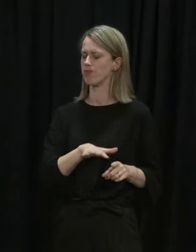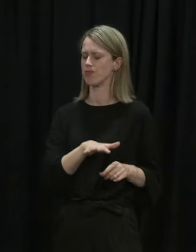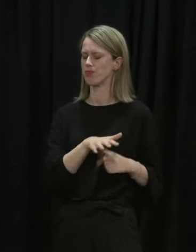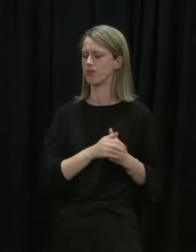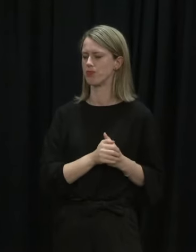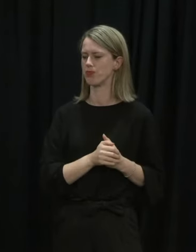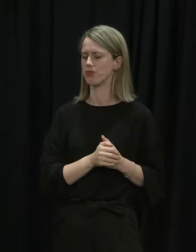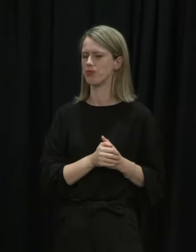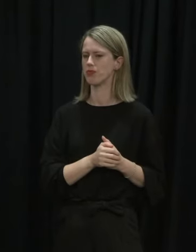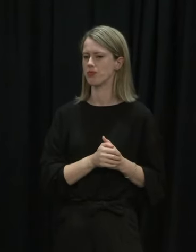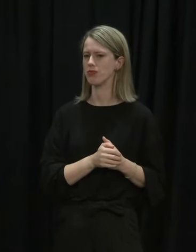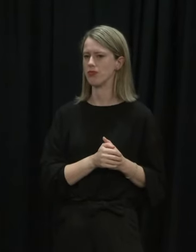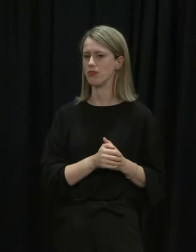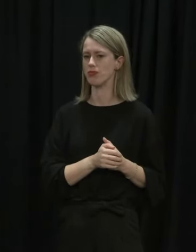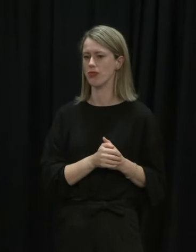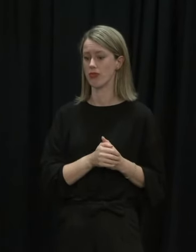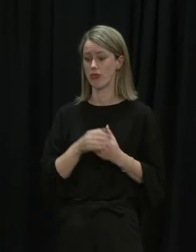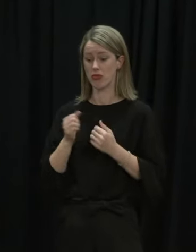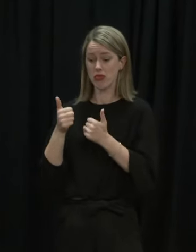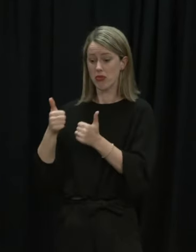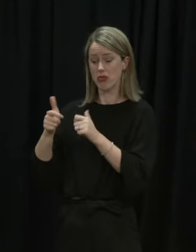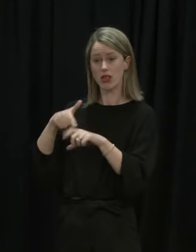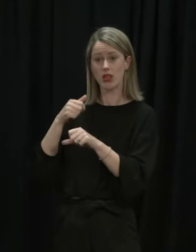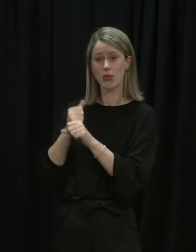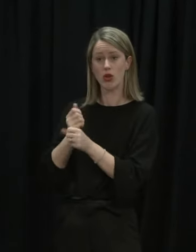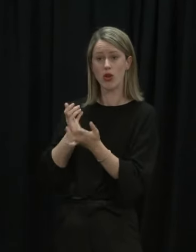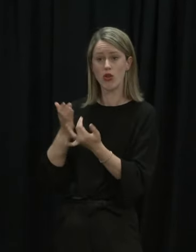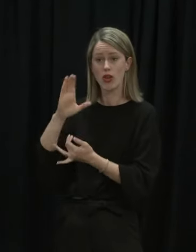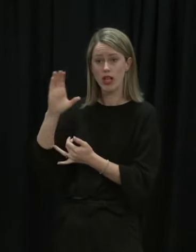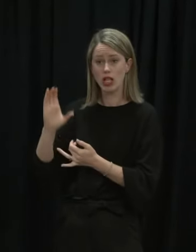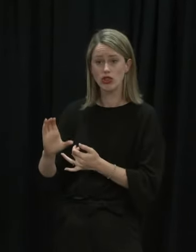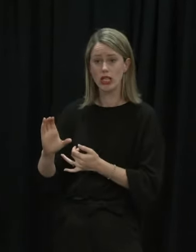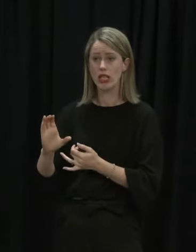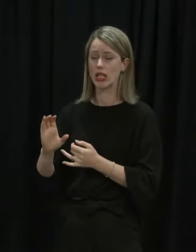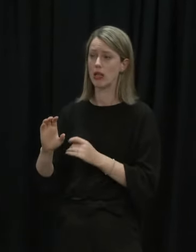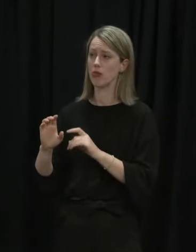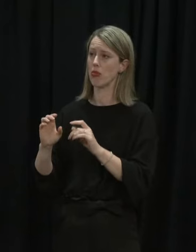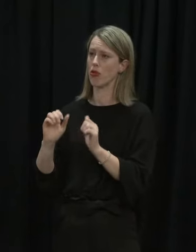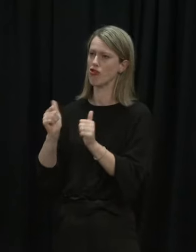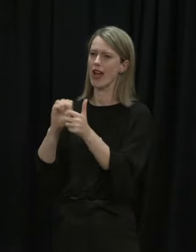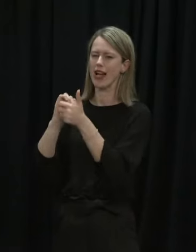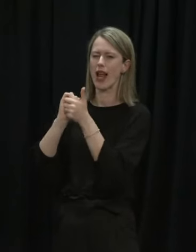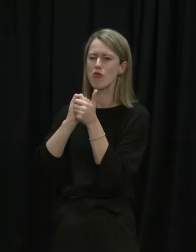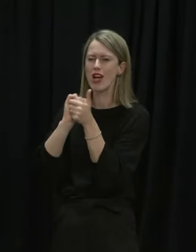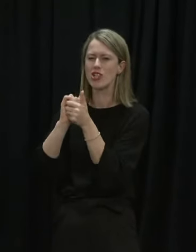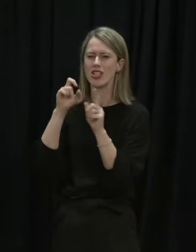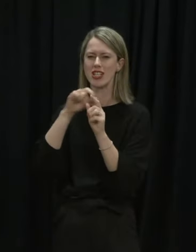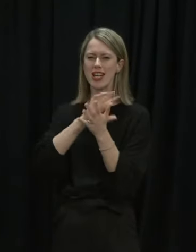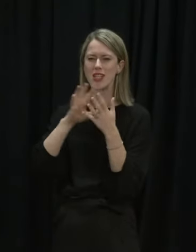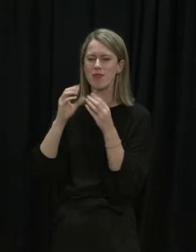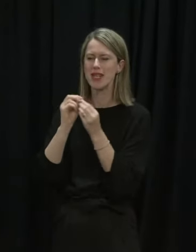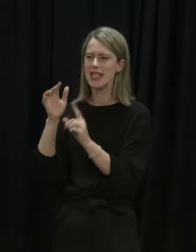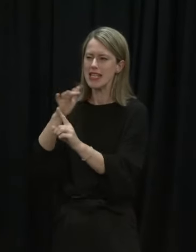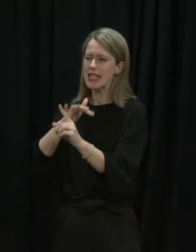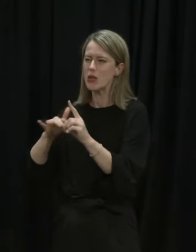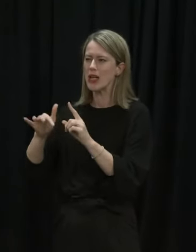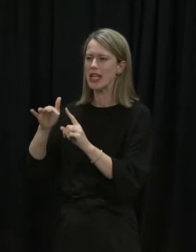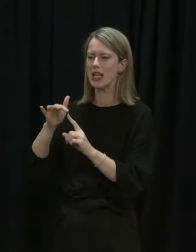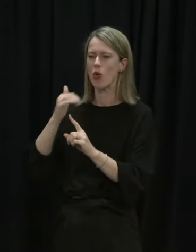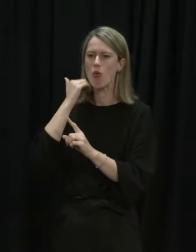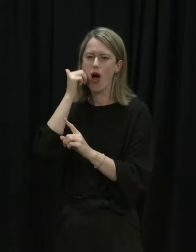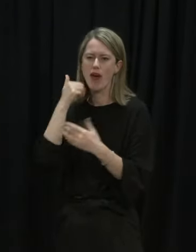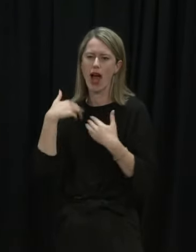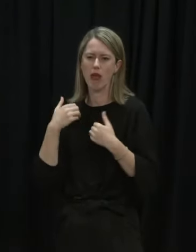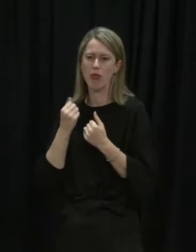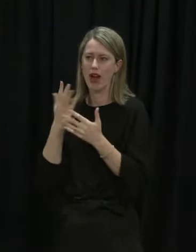What I do know is that we've got really good examples around the country where we've seen tremendous collaboration between DHB, Iwe and other Maori health